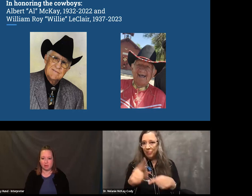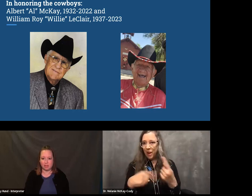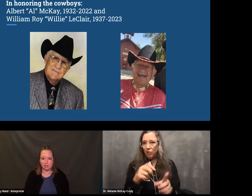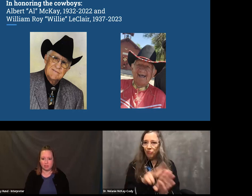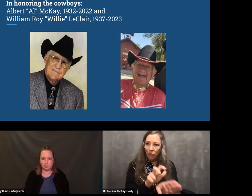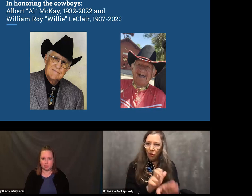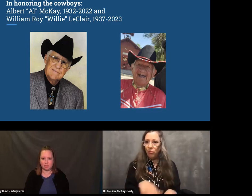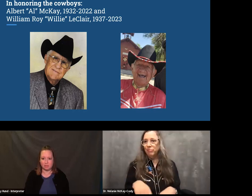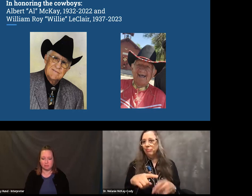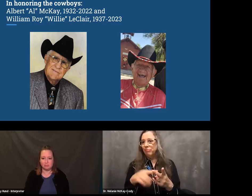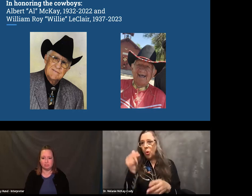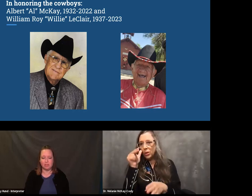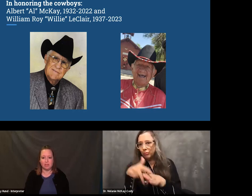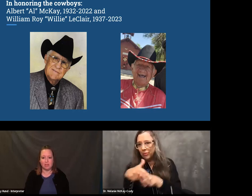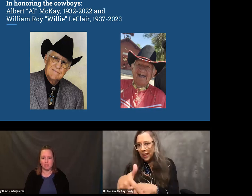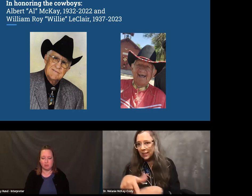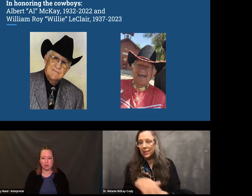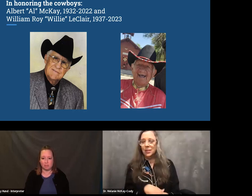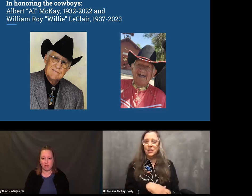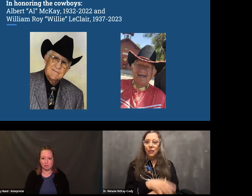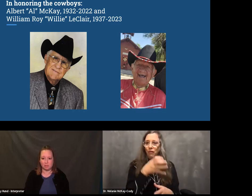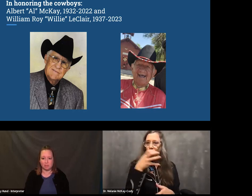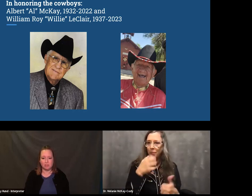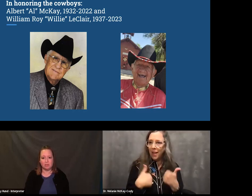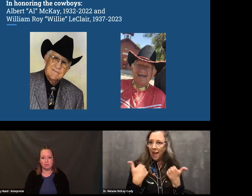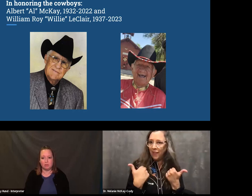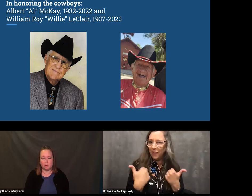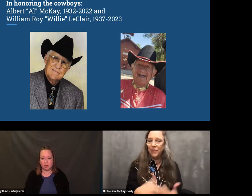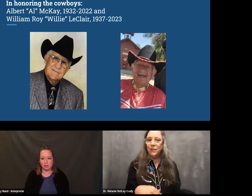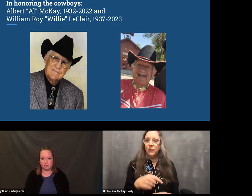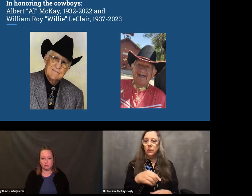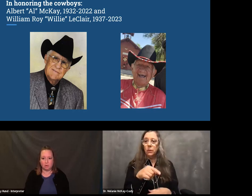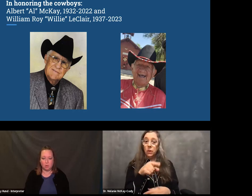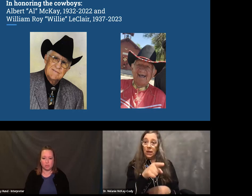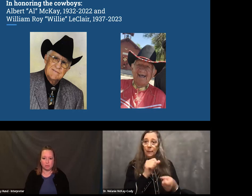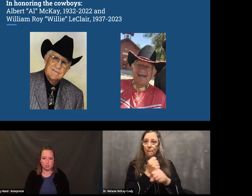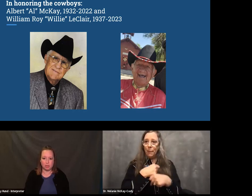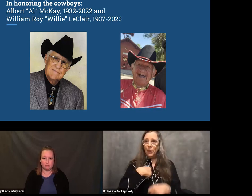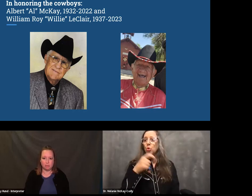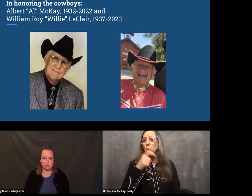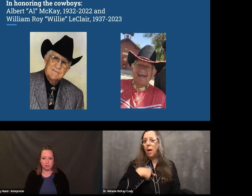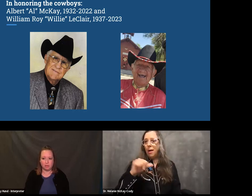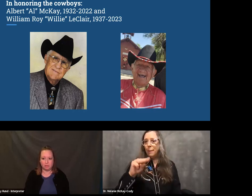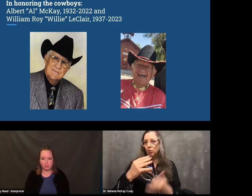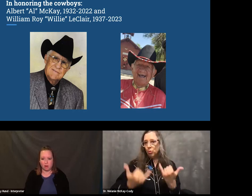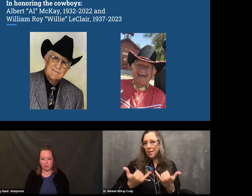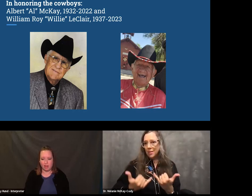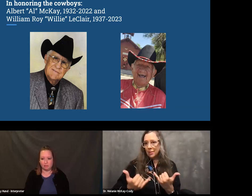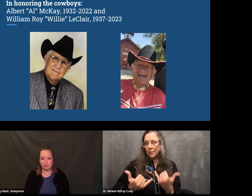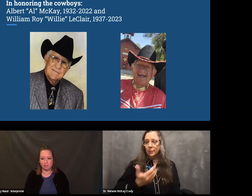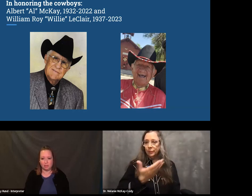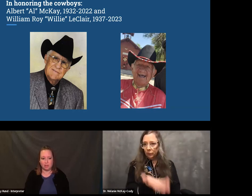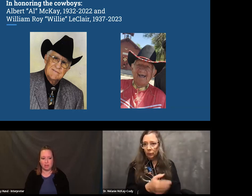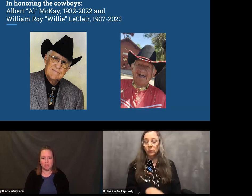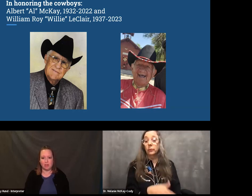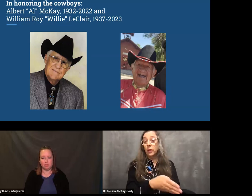We were very close. He knew a lot about rodeo, horsemanship, farm